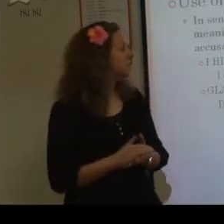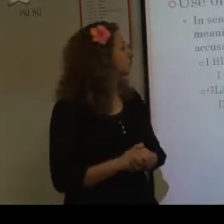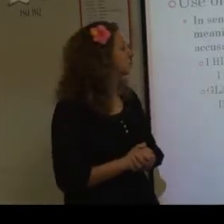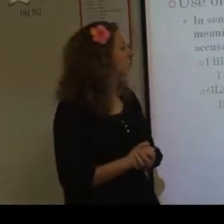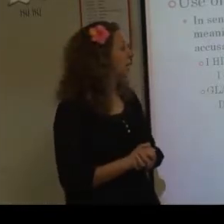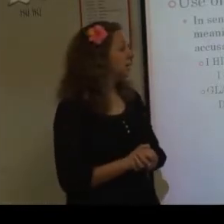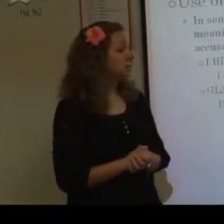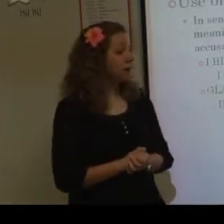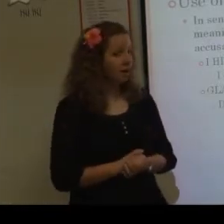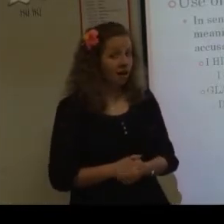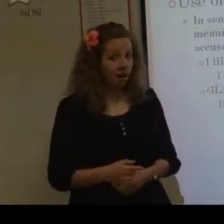So I hit boy.